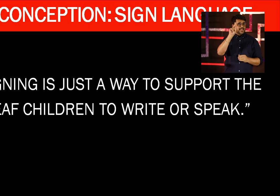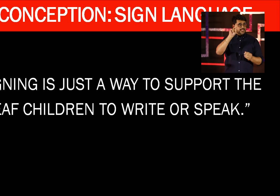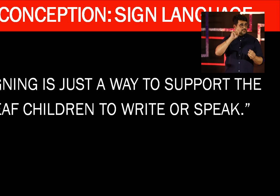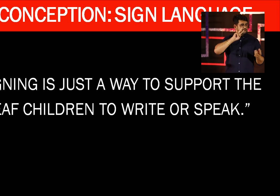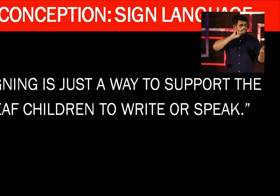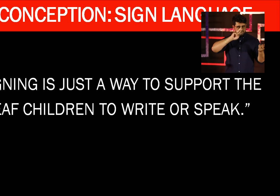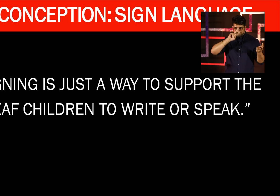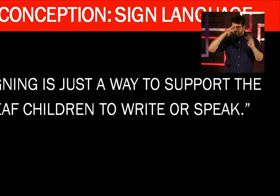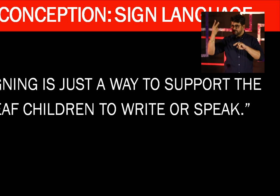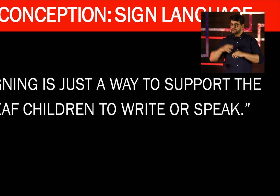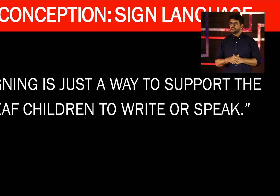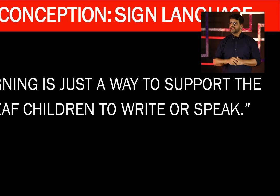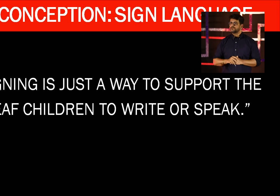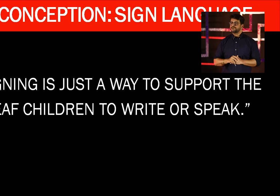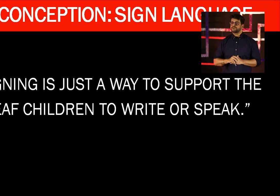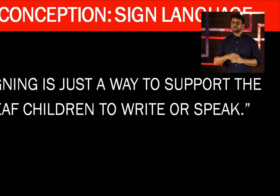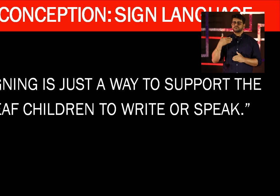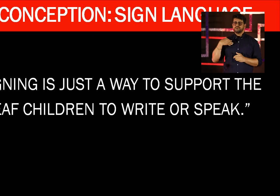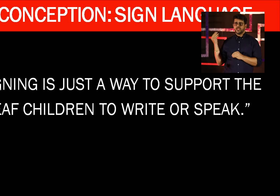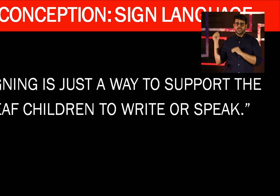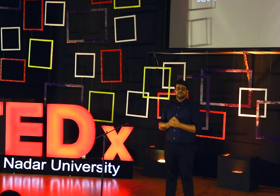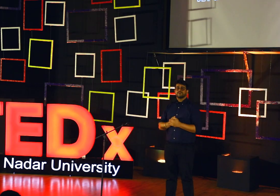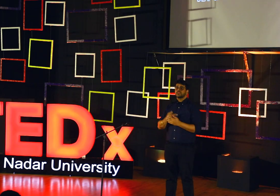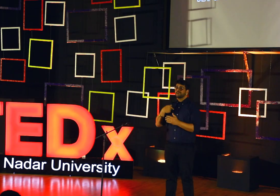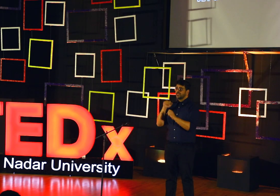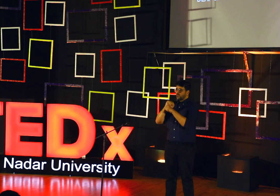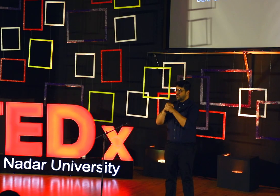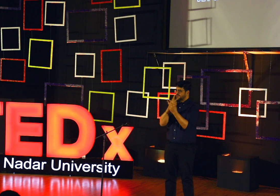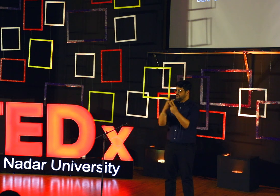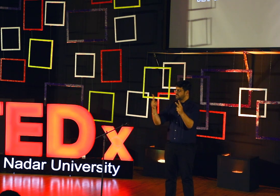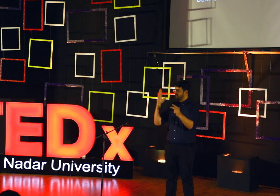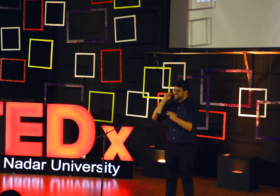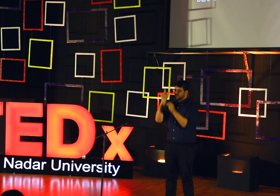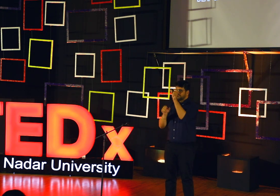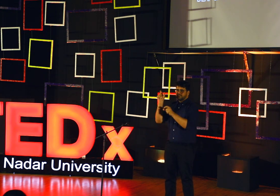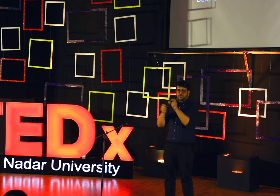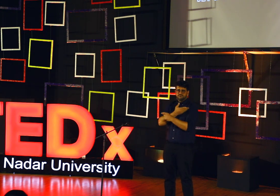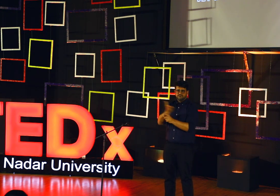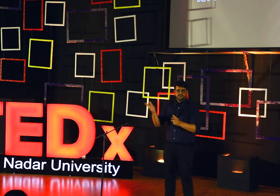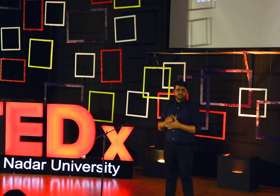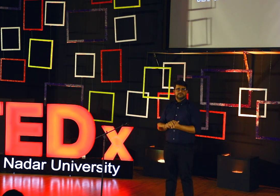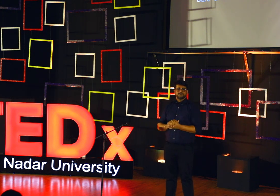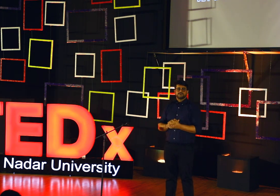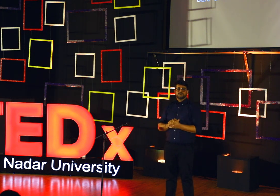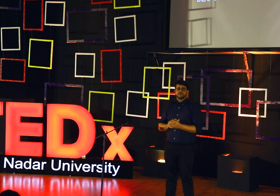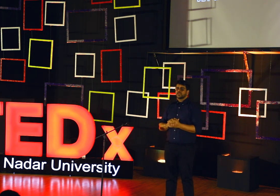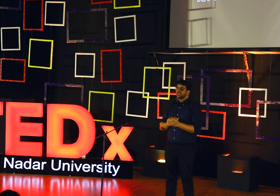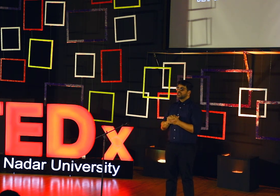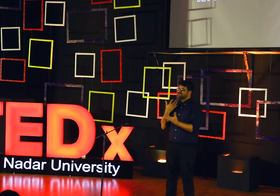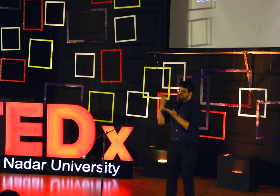so since I moved to India, I have been working with various hearing individuals, hearing professionals in